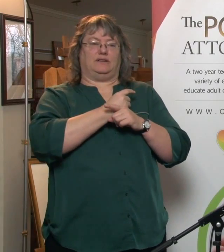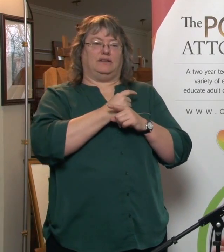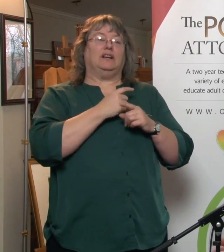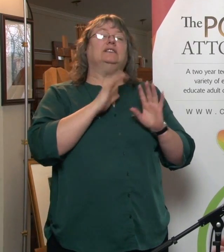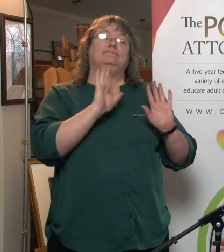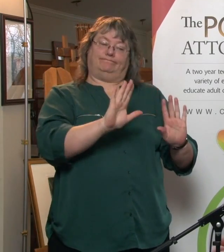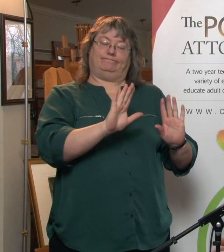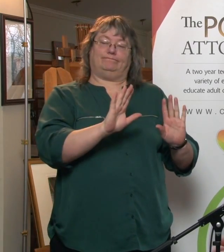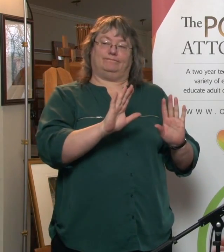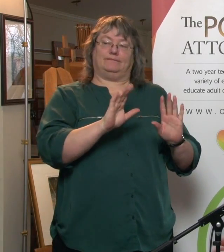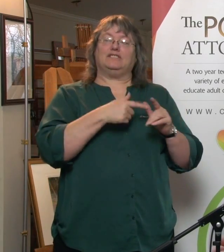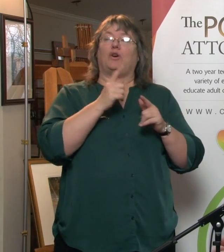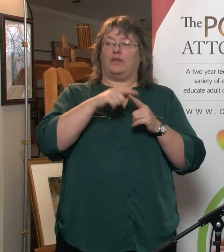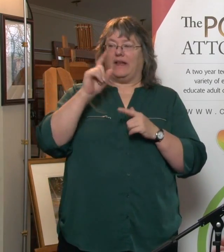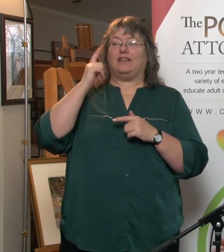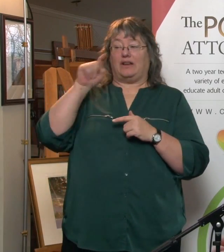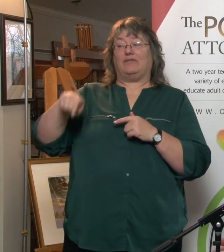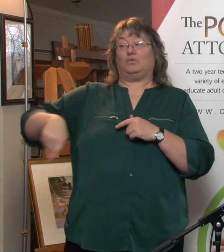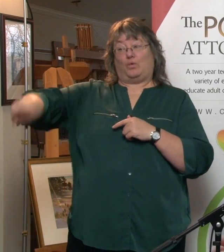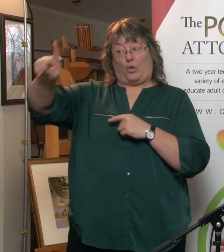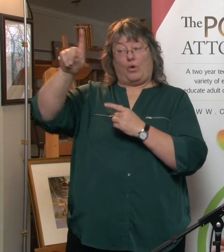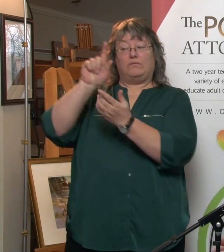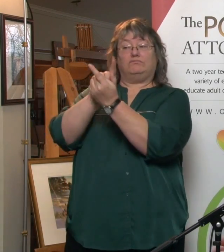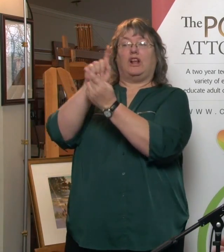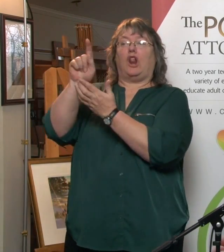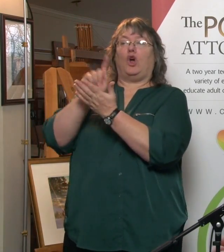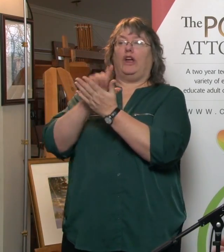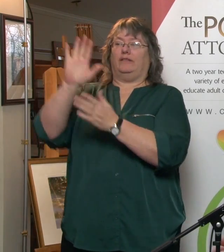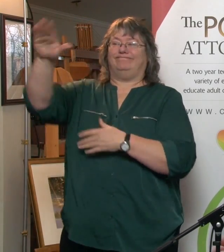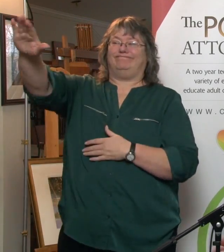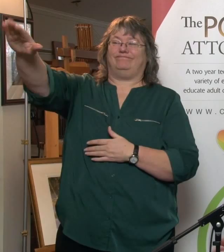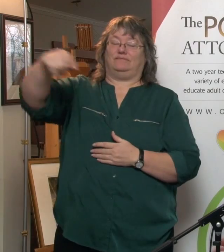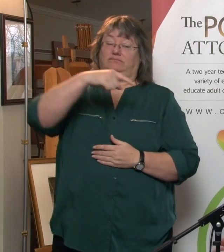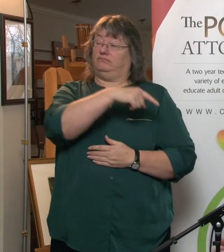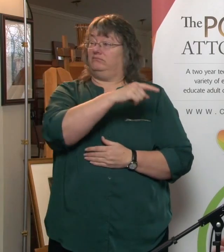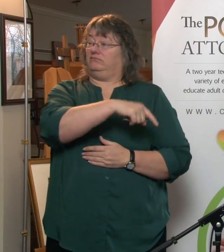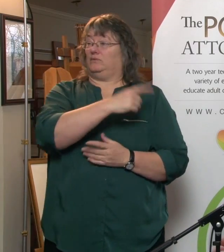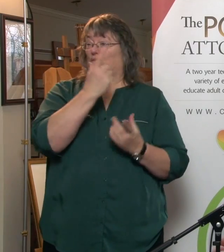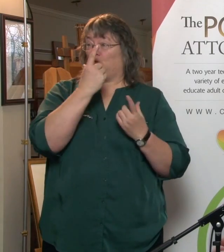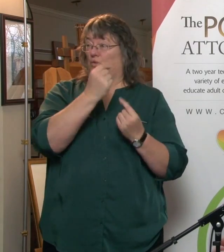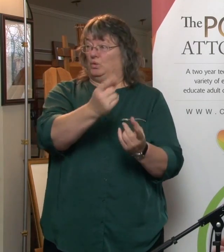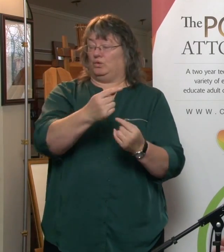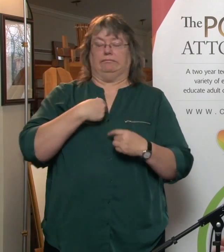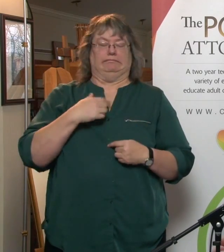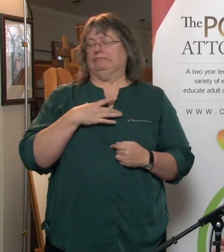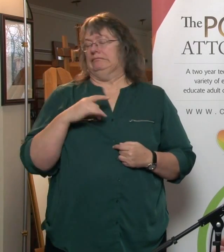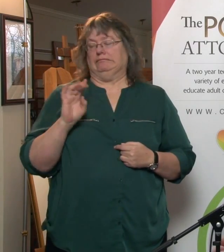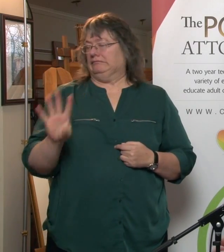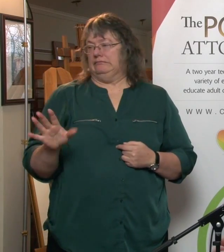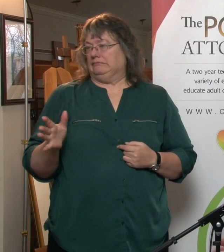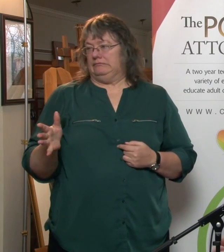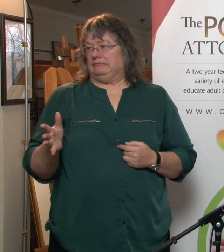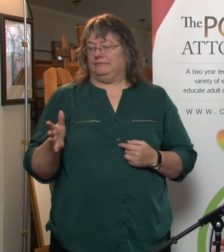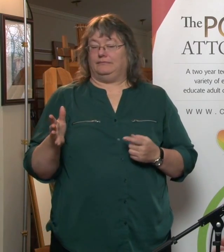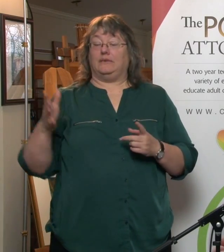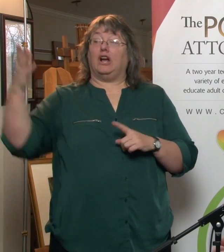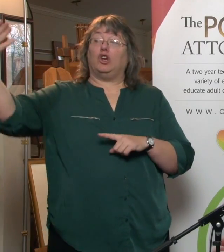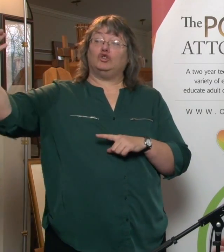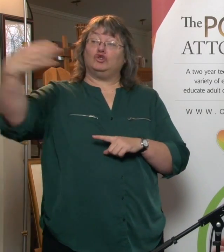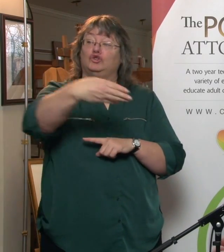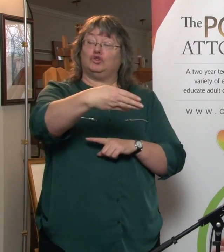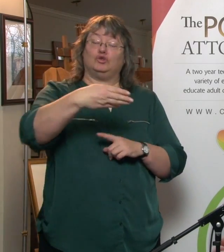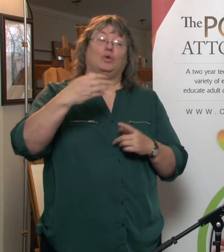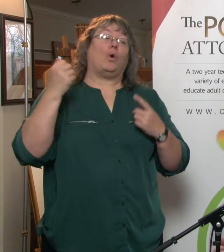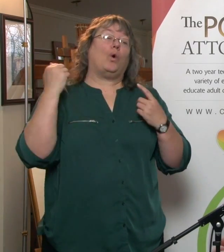things when somebody goes to a lawyer and says, hey, you know, I don't like what's going on here. And a lawsuit or at least